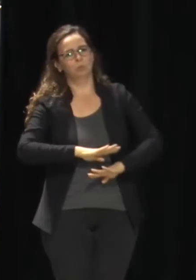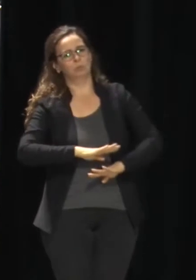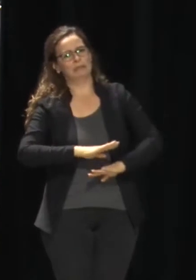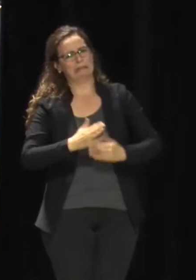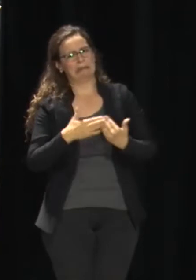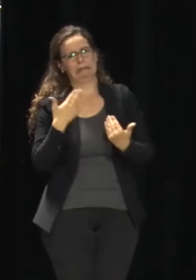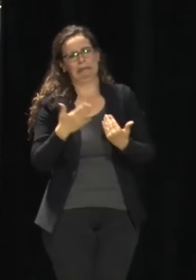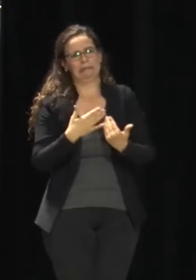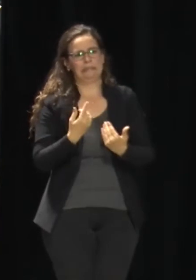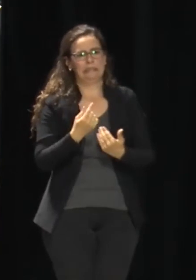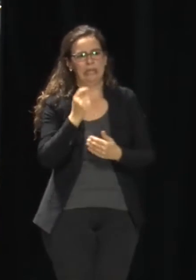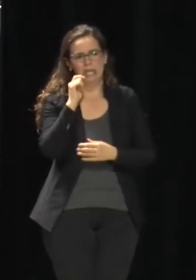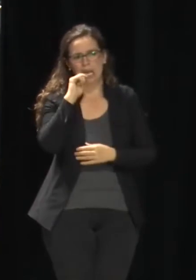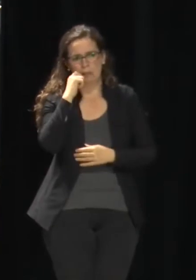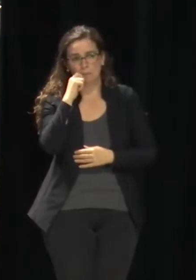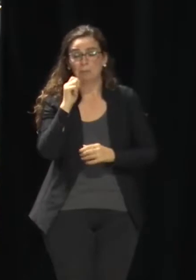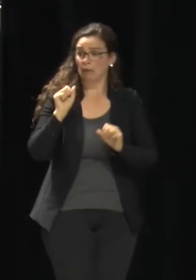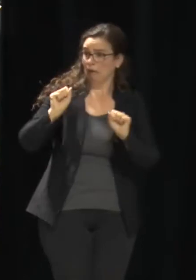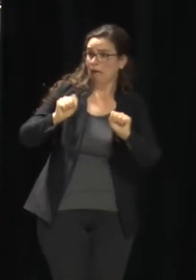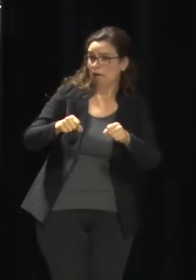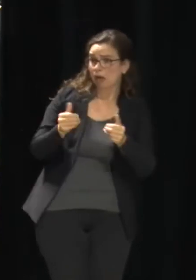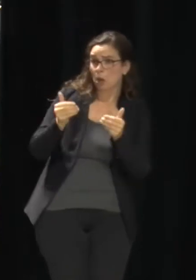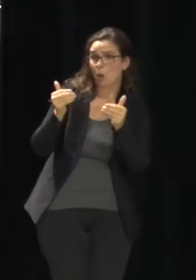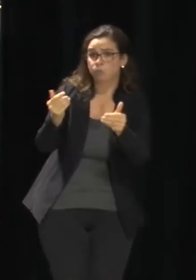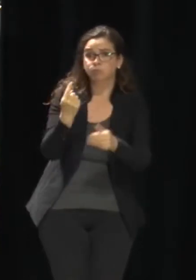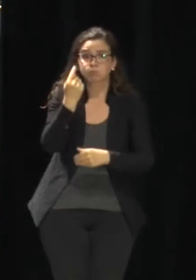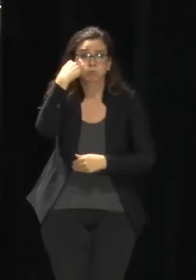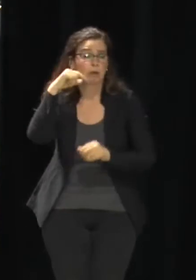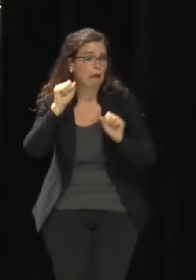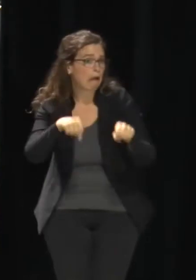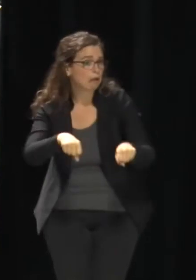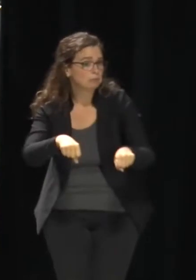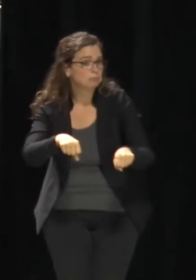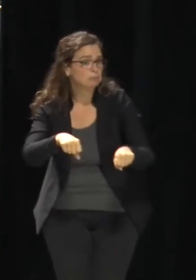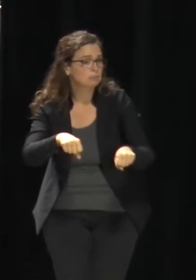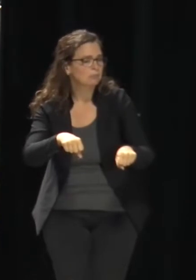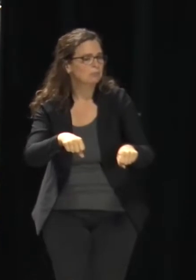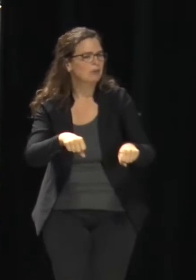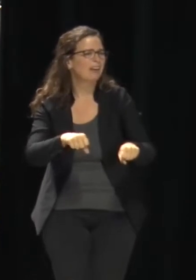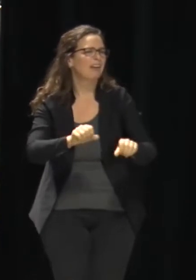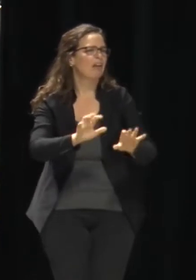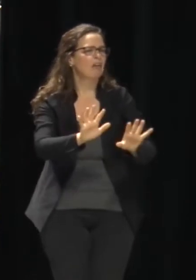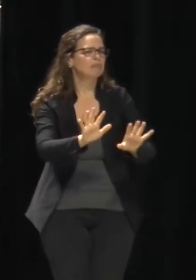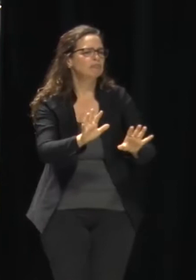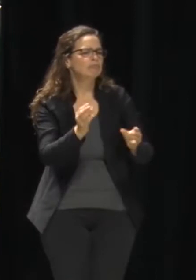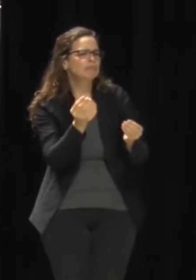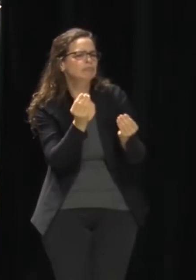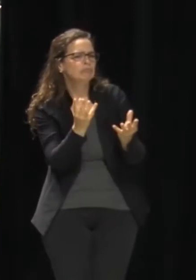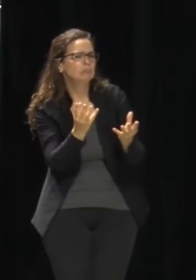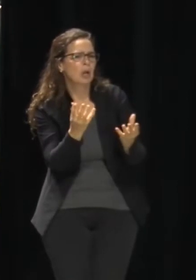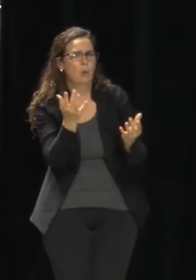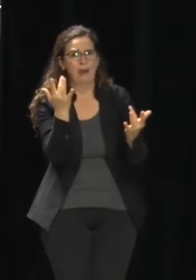and most likely get the same turn time. But we knew that parents would feel more comfortable